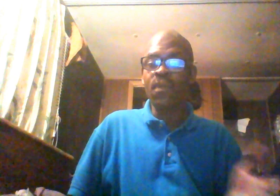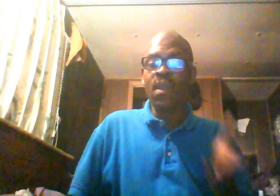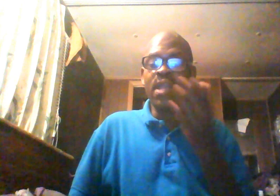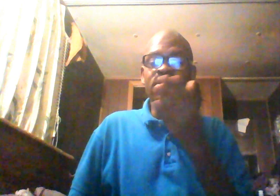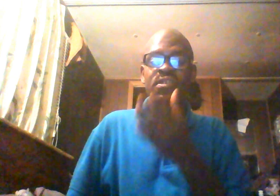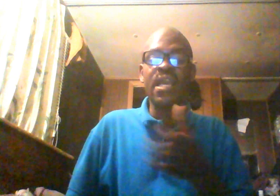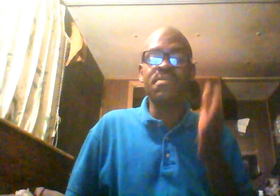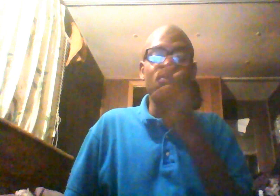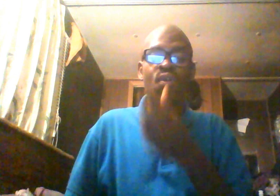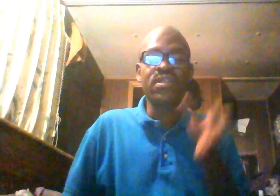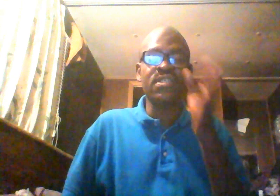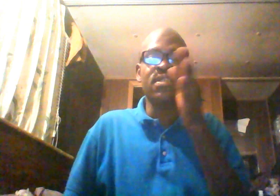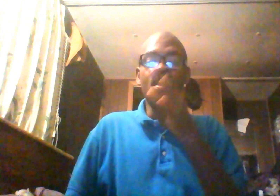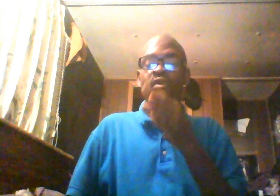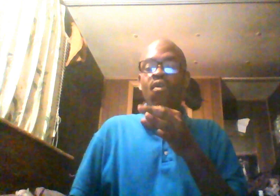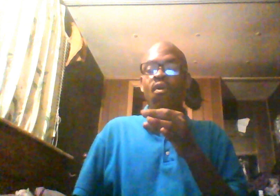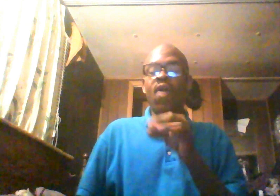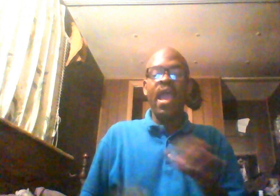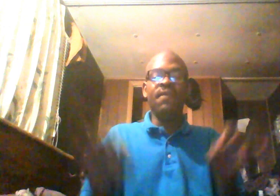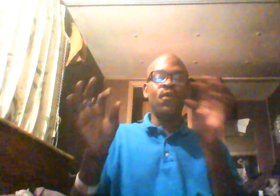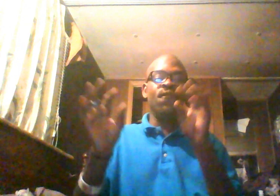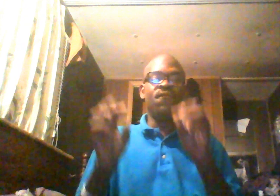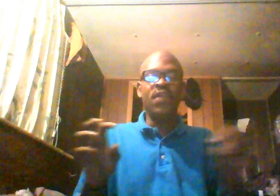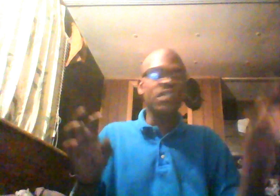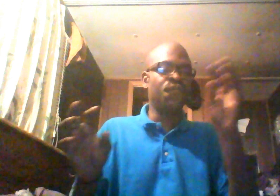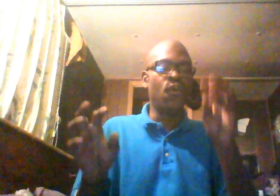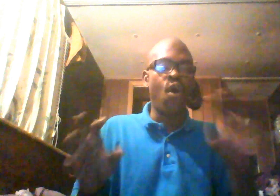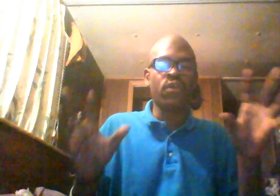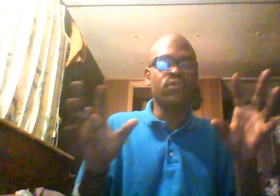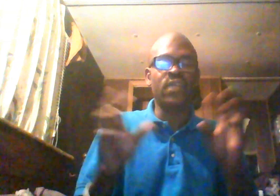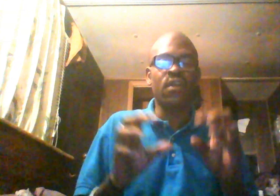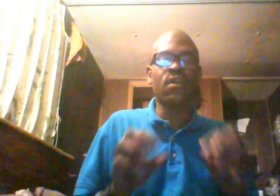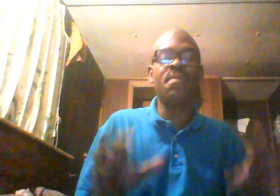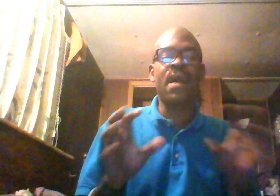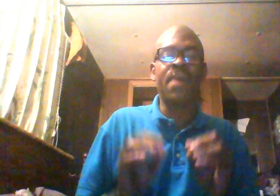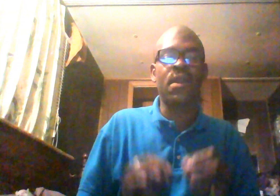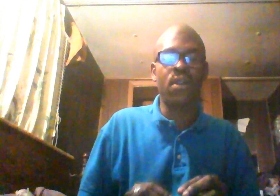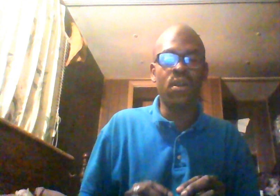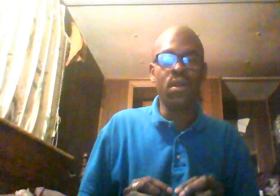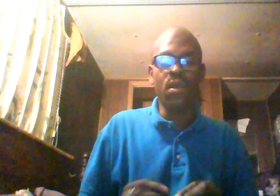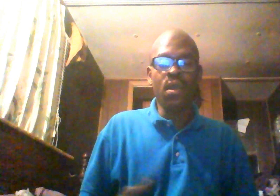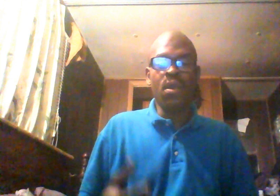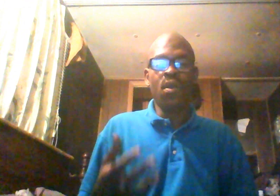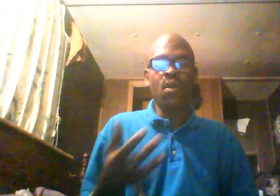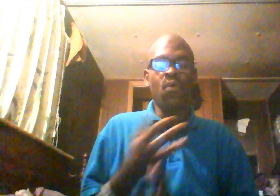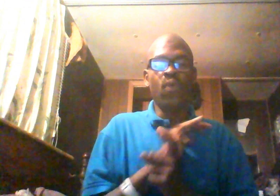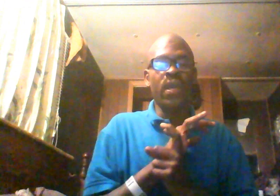Is the same stories and hateful, vengeful articles that are going to come out about her with